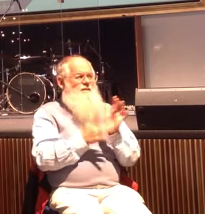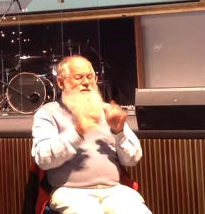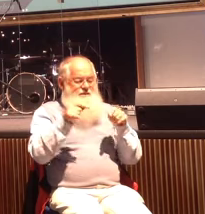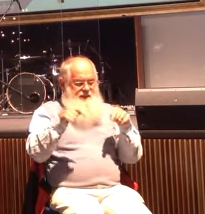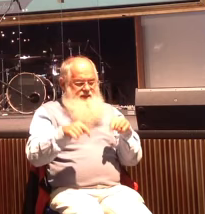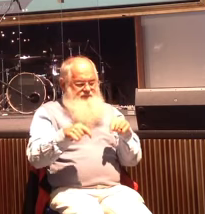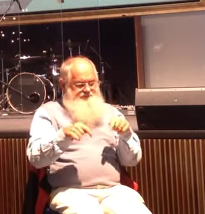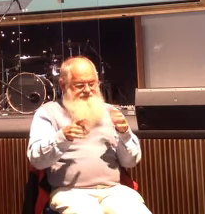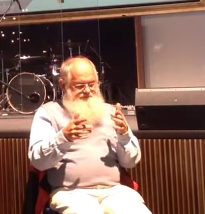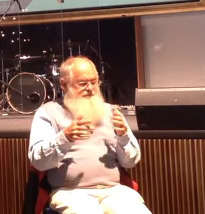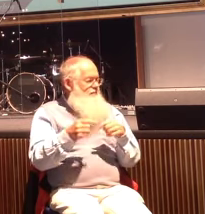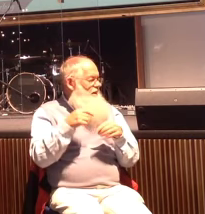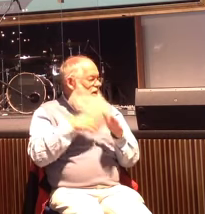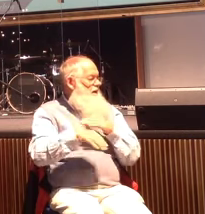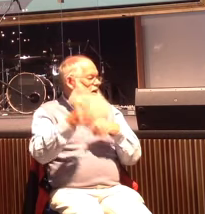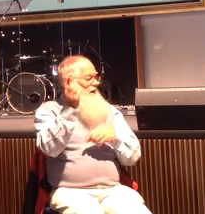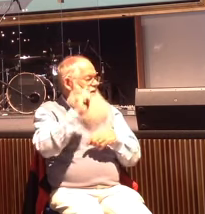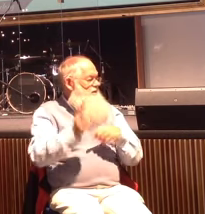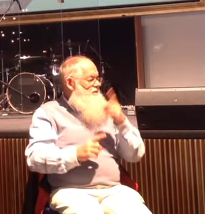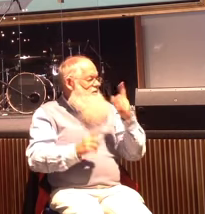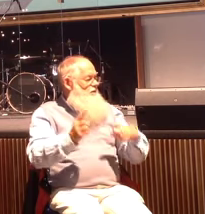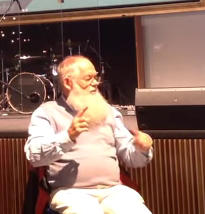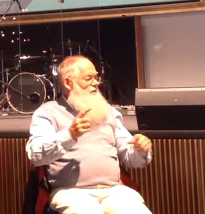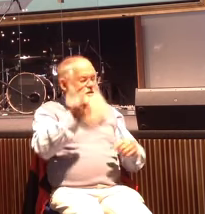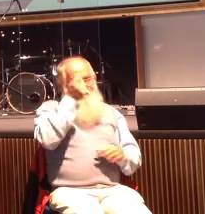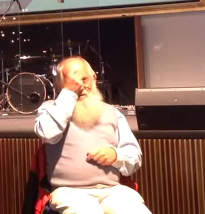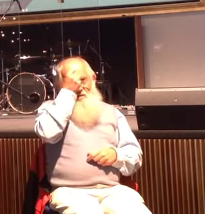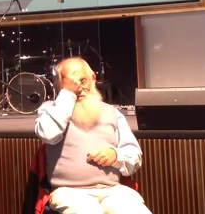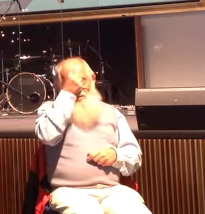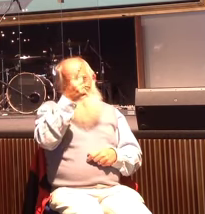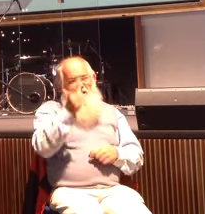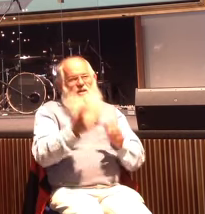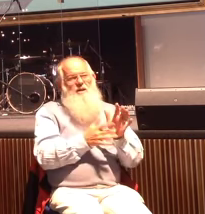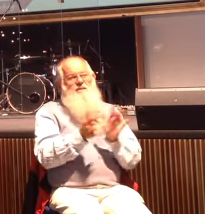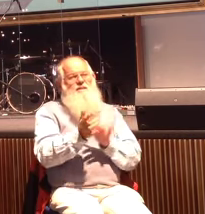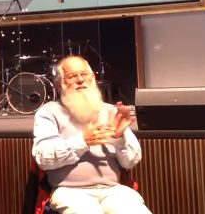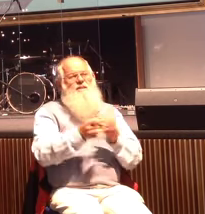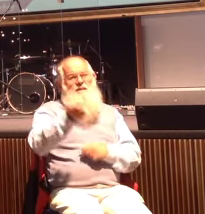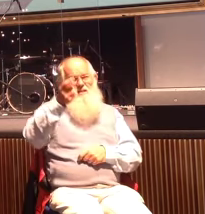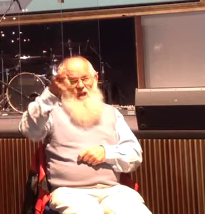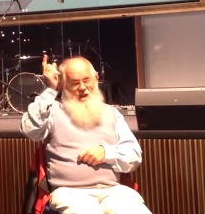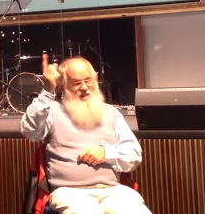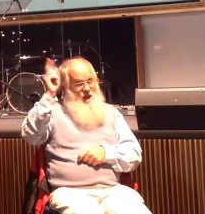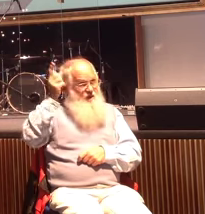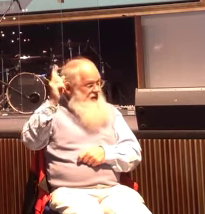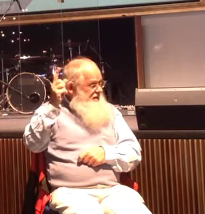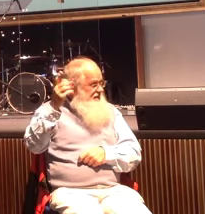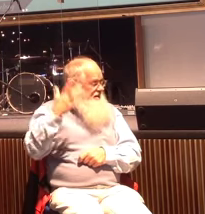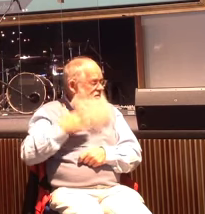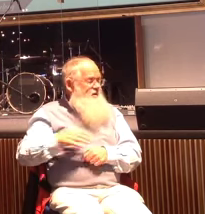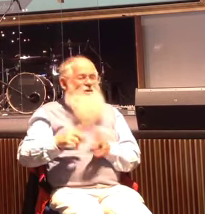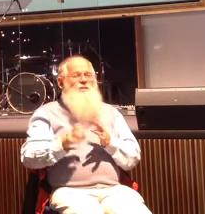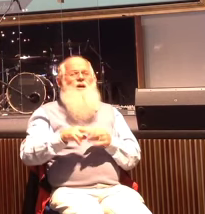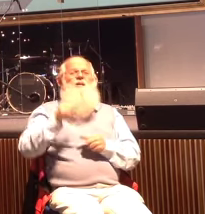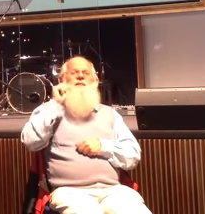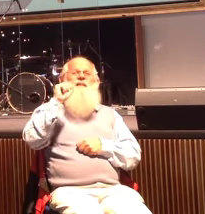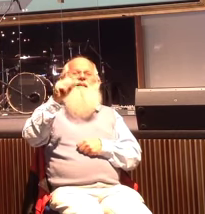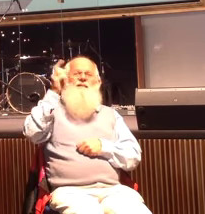in the storms, you recognize and learn of His authority Because of His authority, you want to seek who He is,